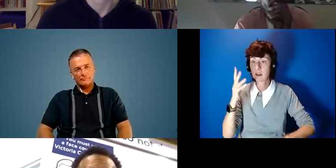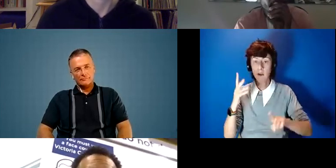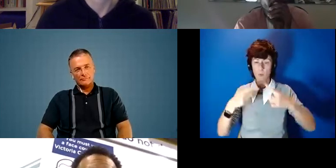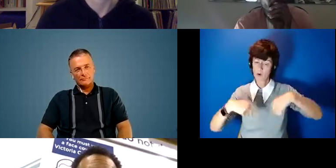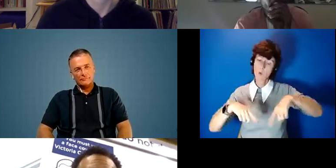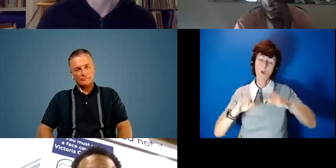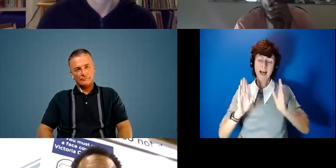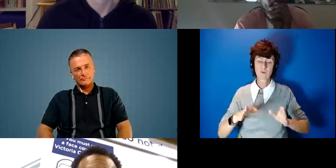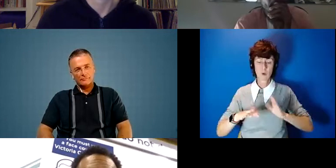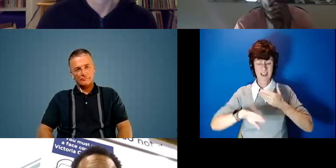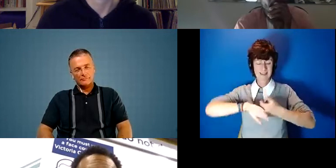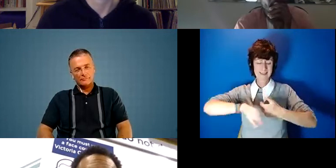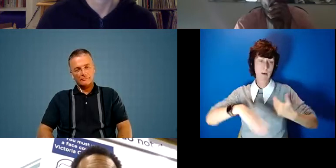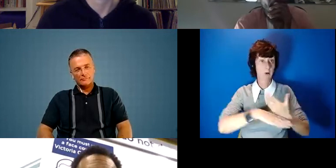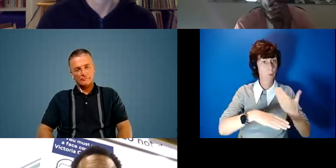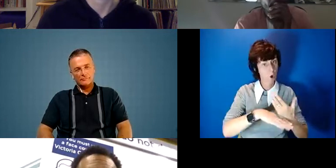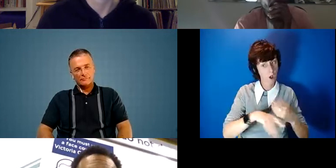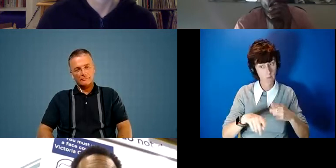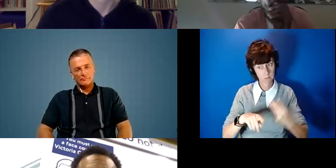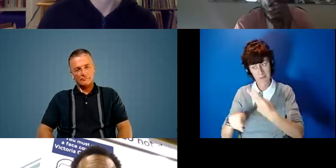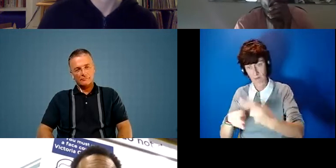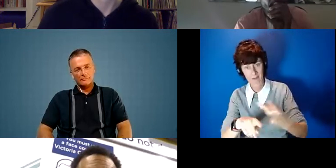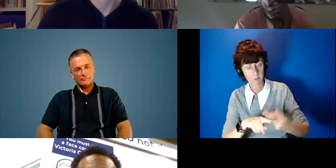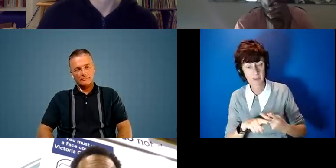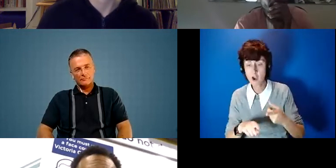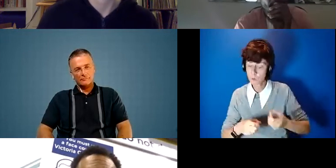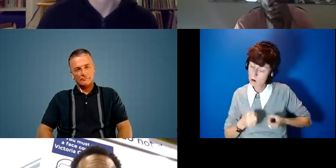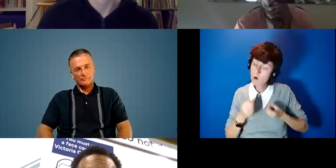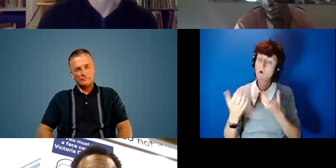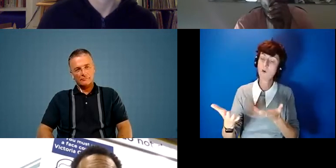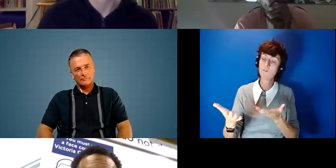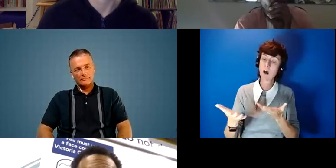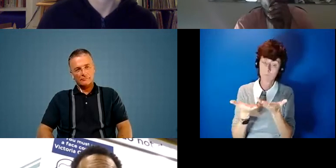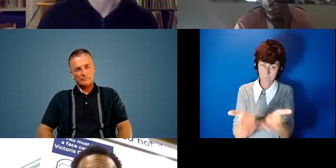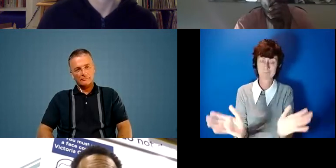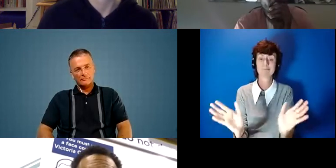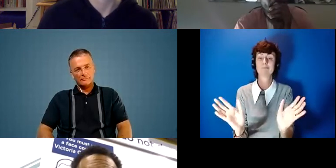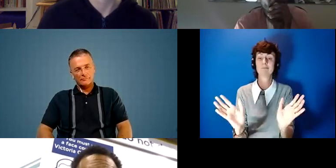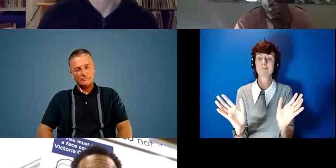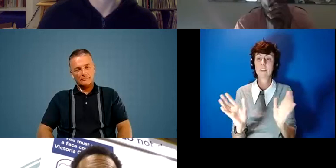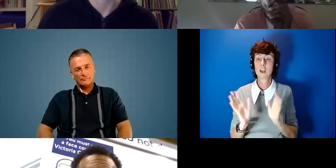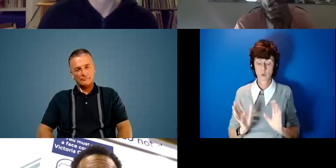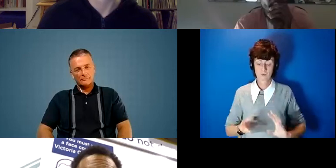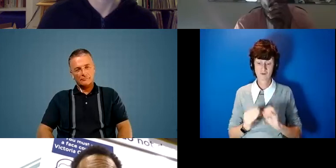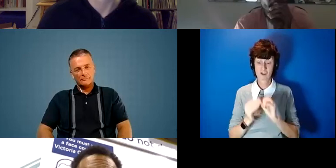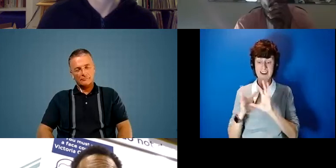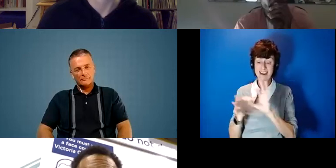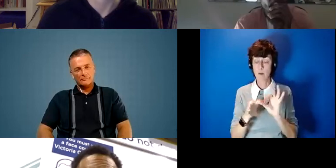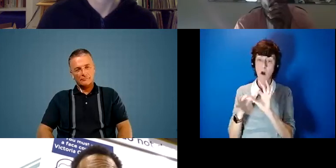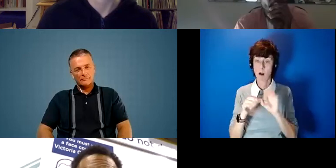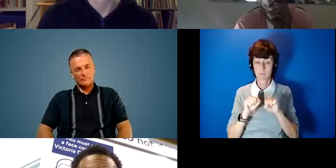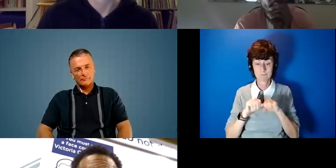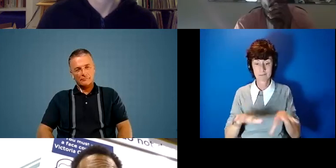separately and then offering that out to all of our communities and artists as much as we can so we feel like we've made this network we're just going to